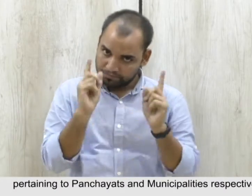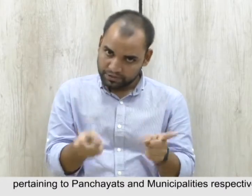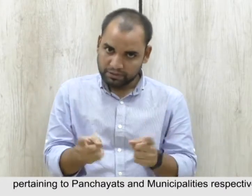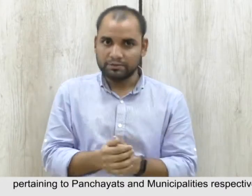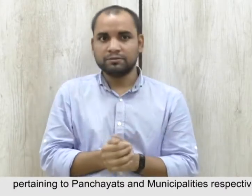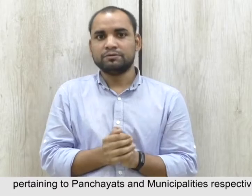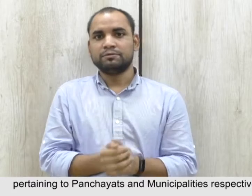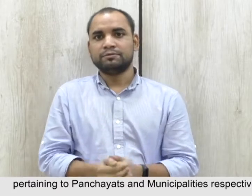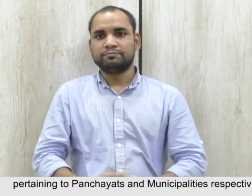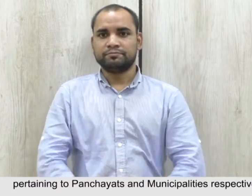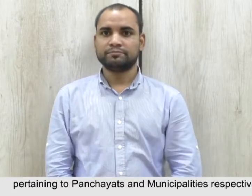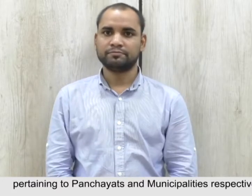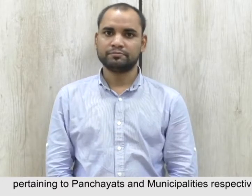municipalities respectively.